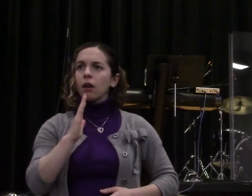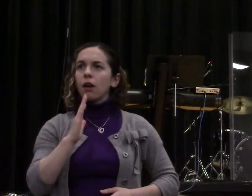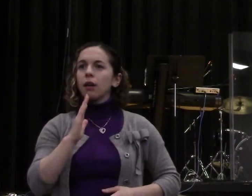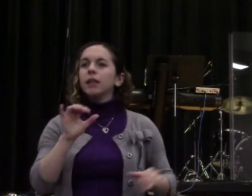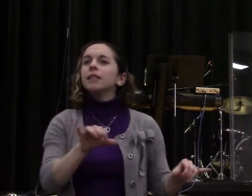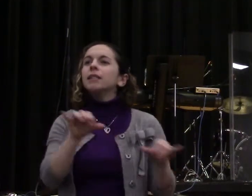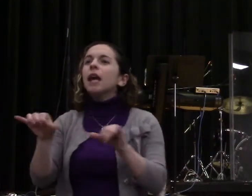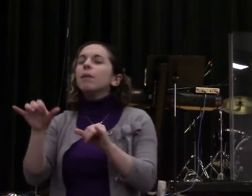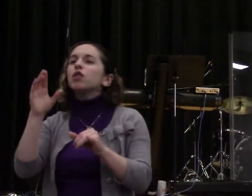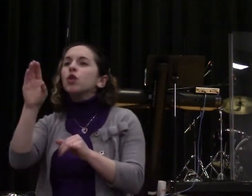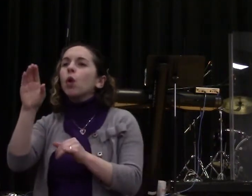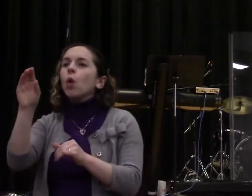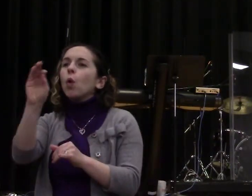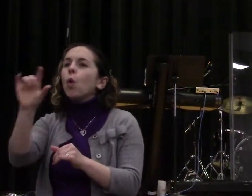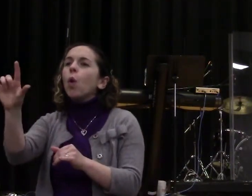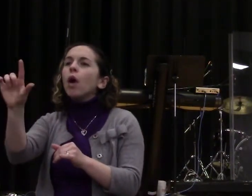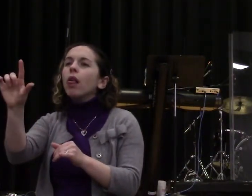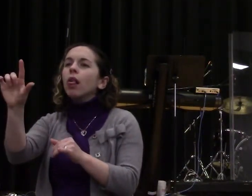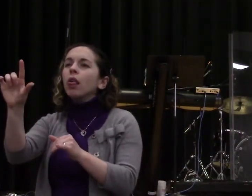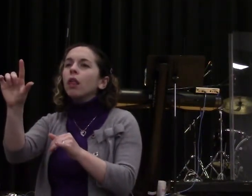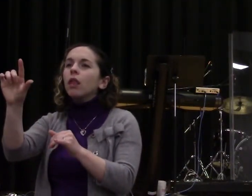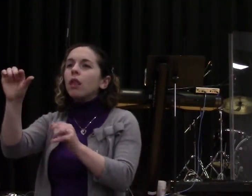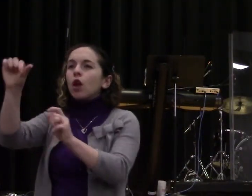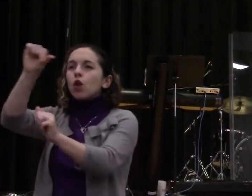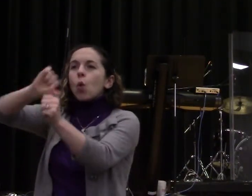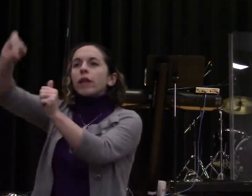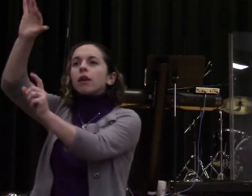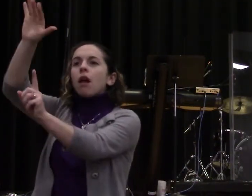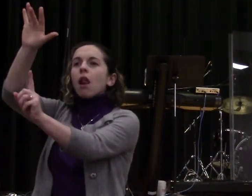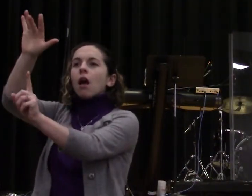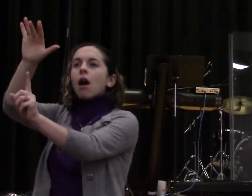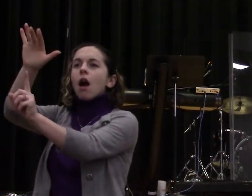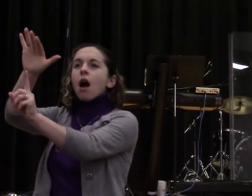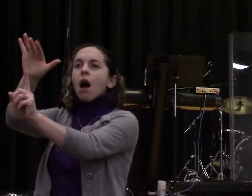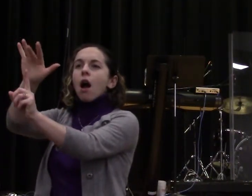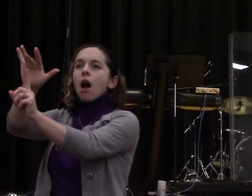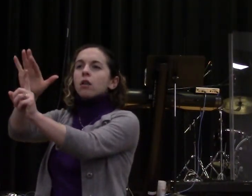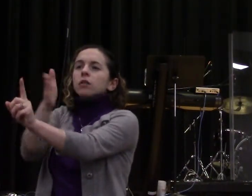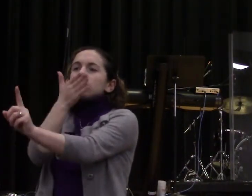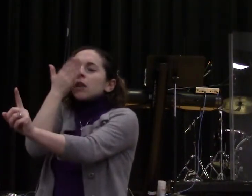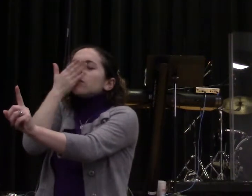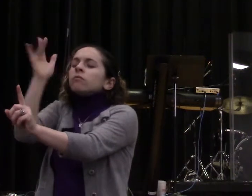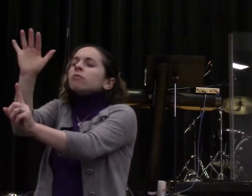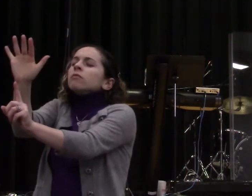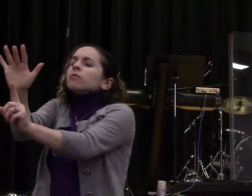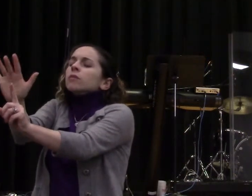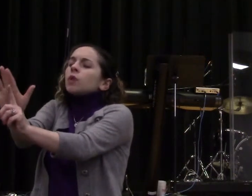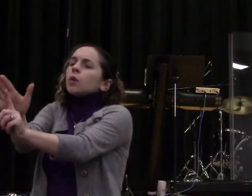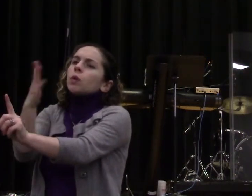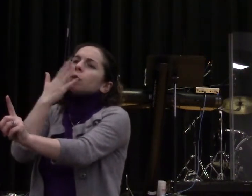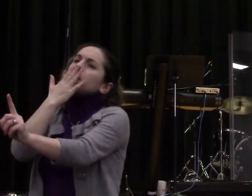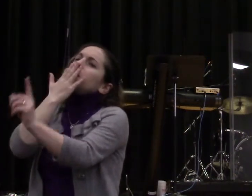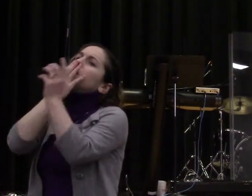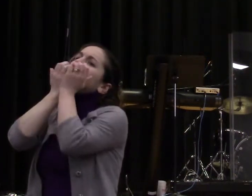beard, even Aaron's beard, coming down upon the edge of his robe. And this is a very